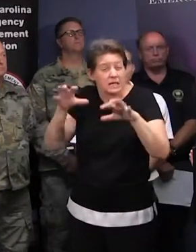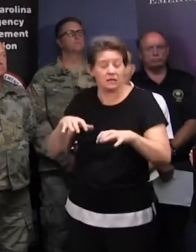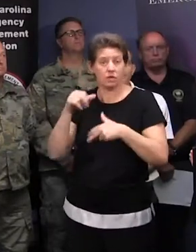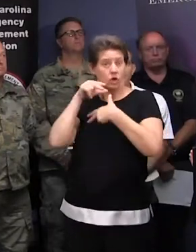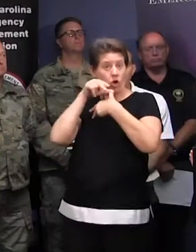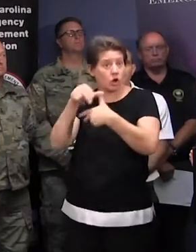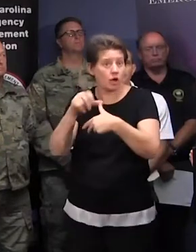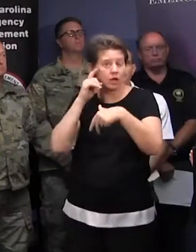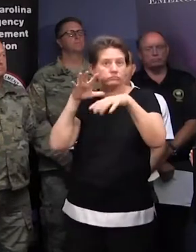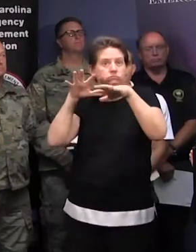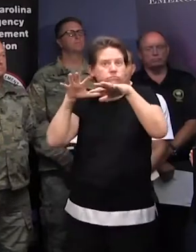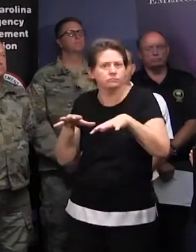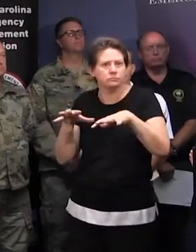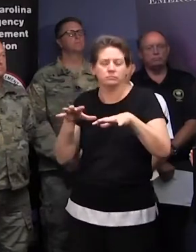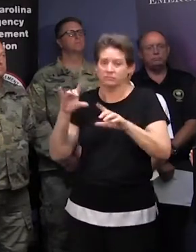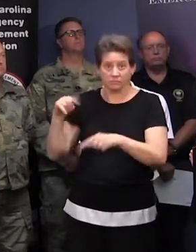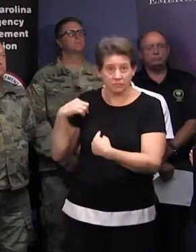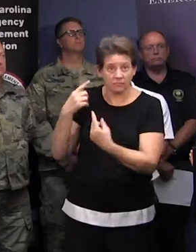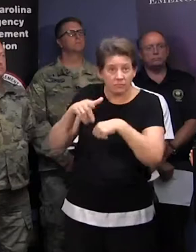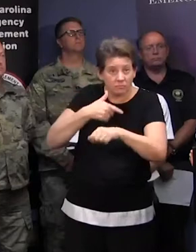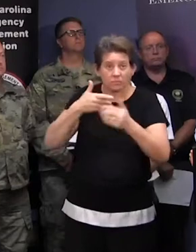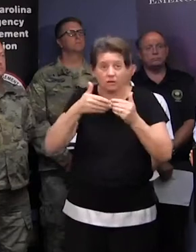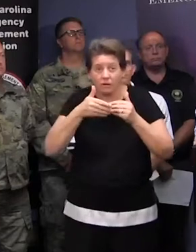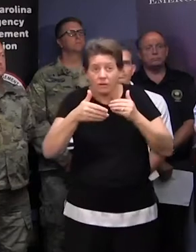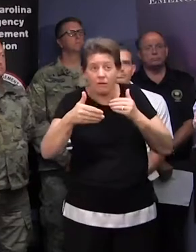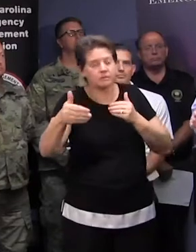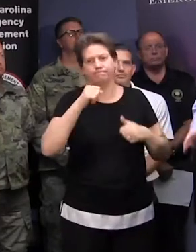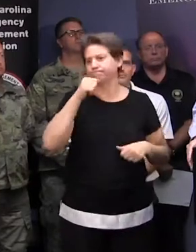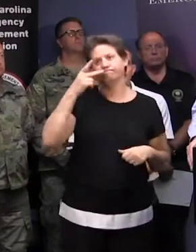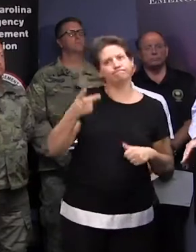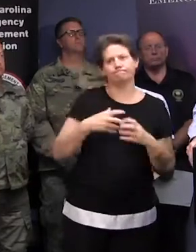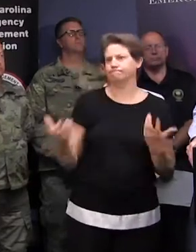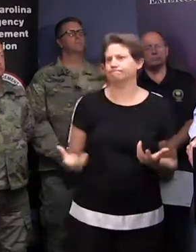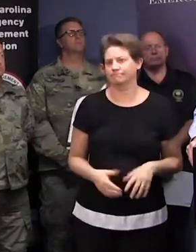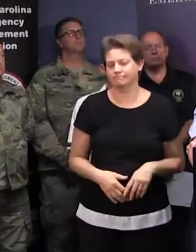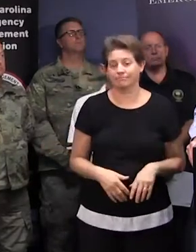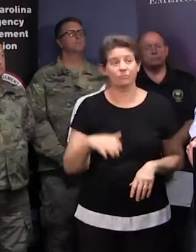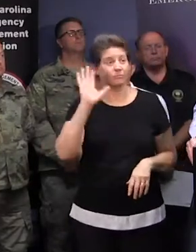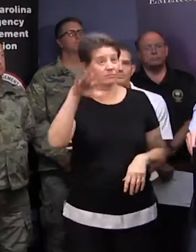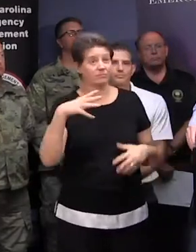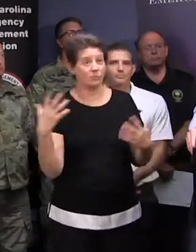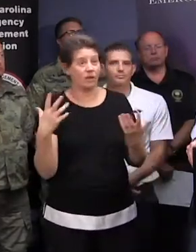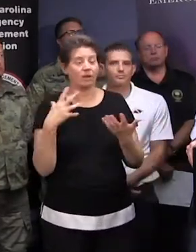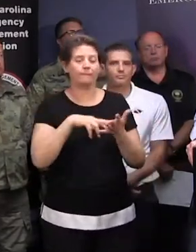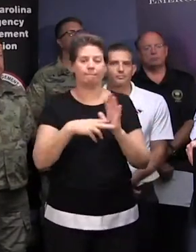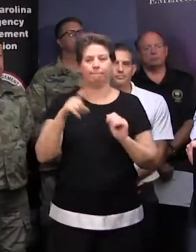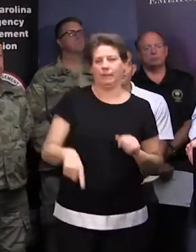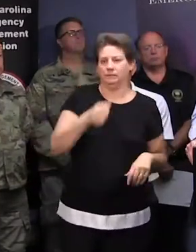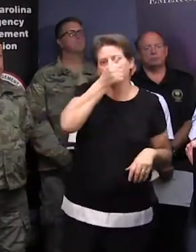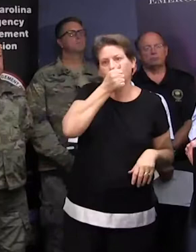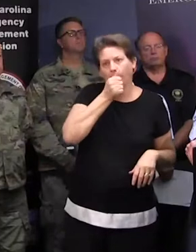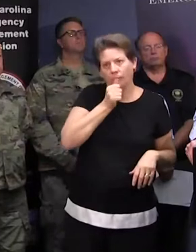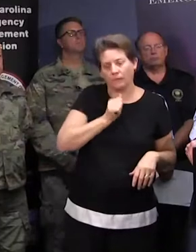hurricane staying on top of us for this long. So that means, ladies and gentlemen, we're going have to have patience. We're going have to be careful